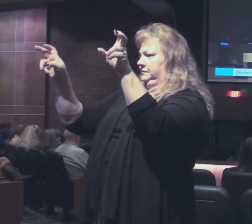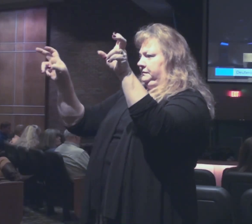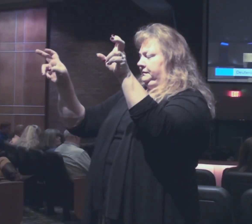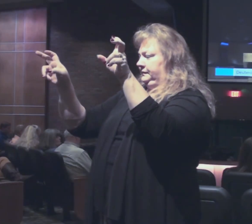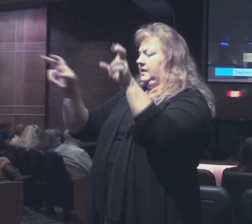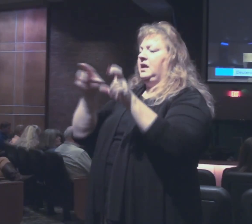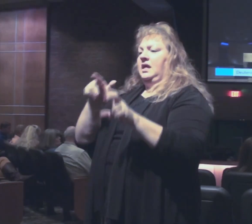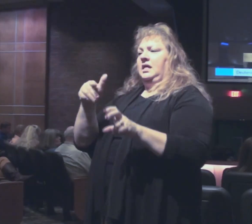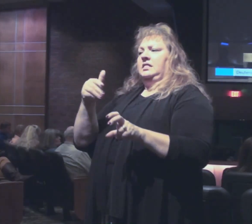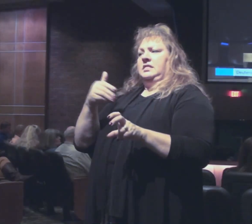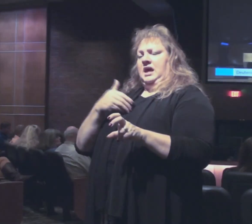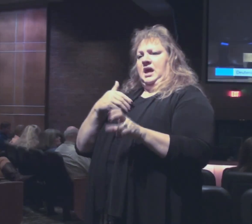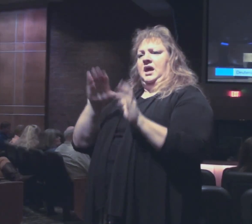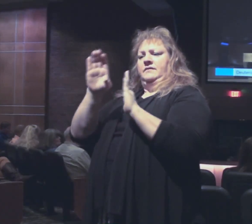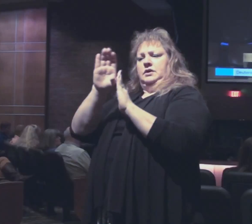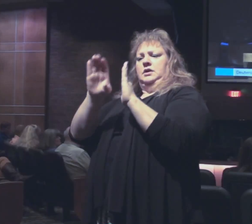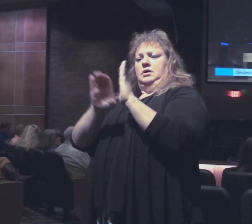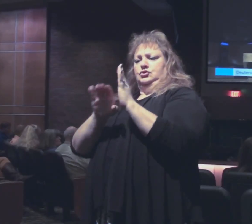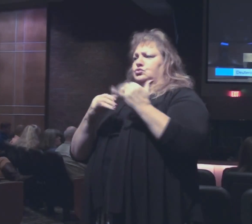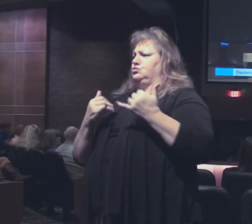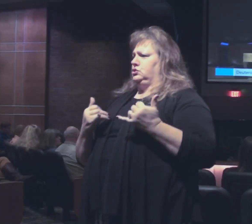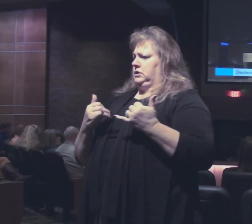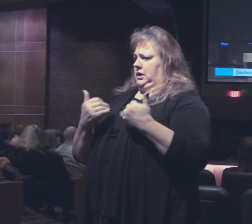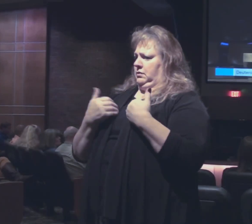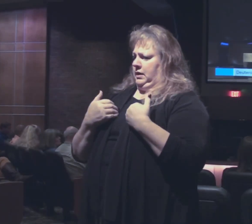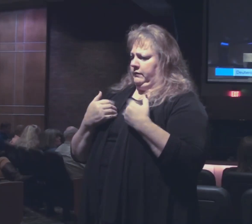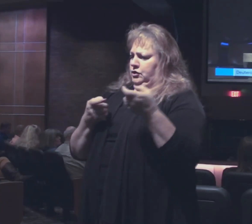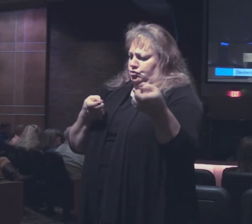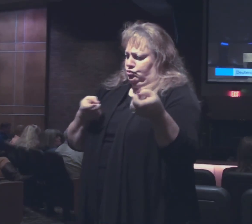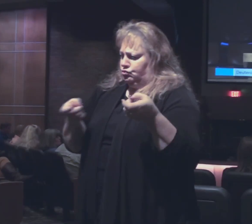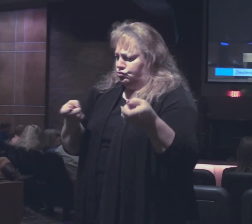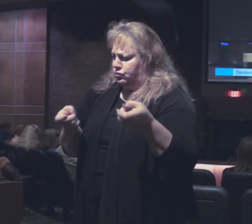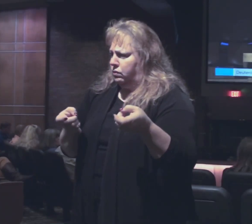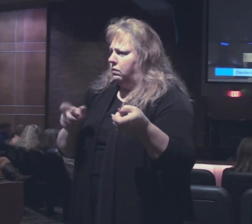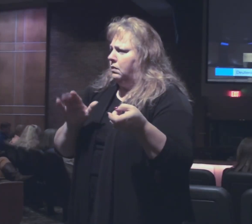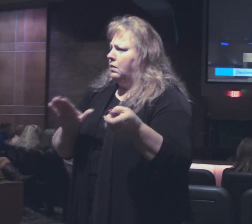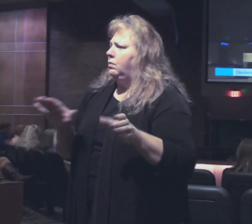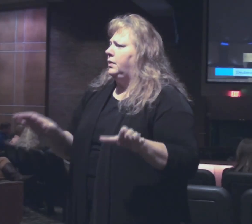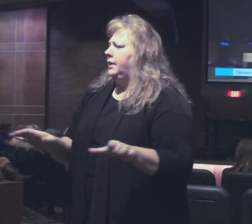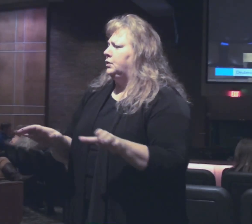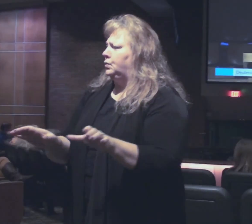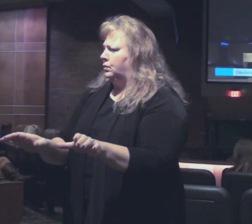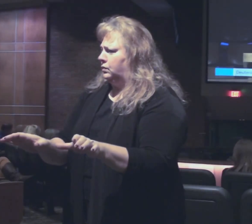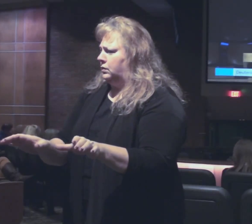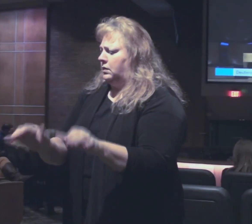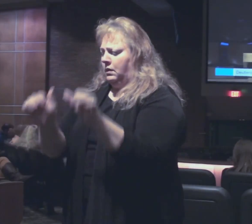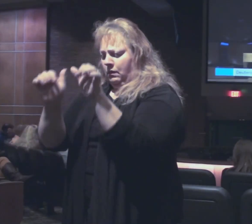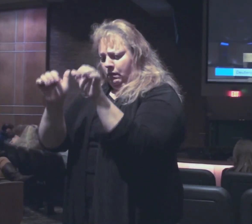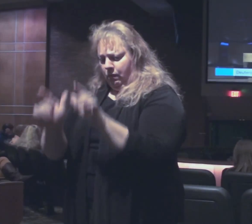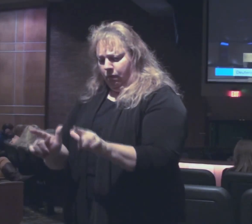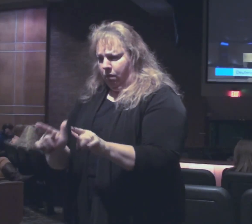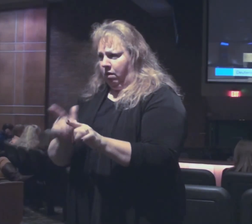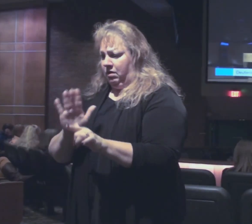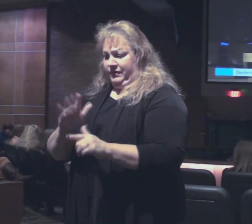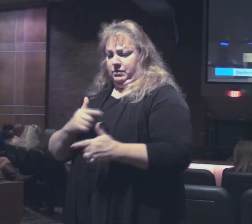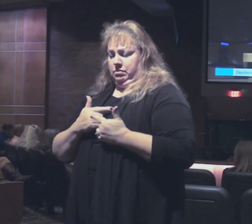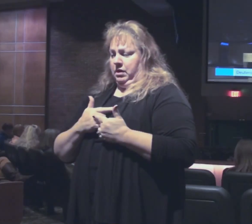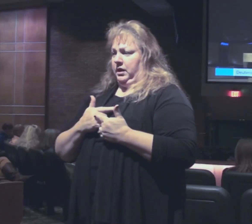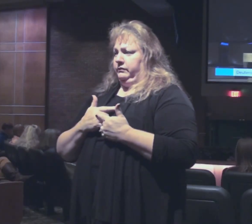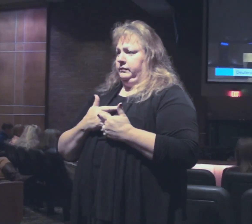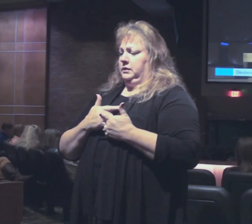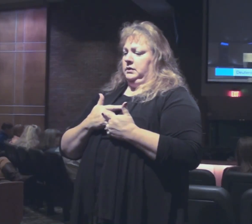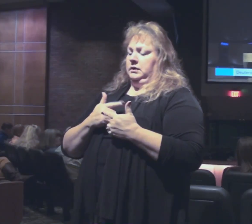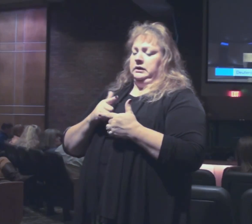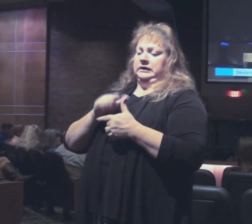They have a constitution now. We'll govern all areas of their life. Civil,